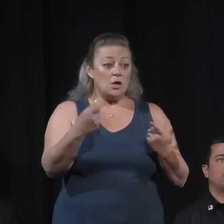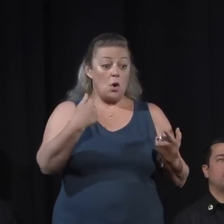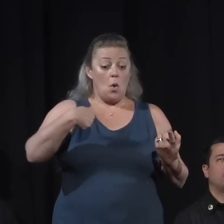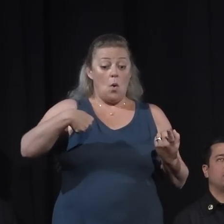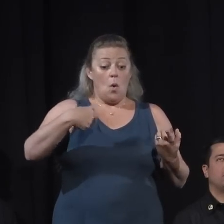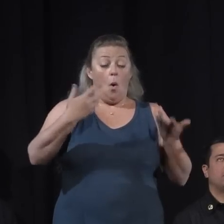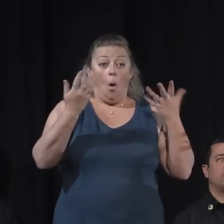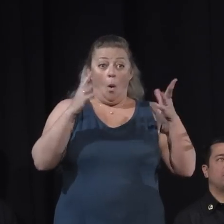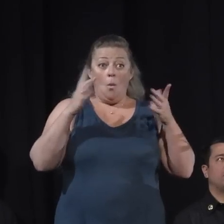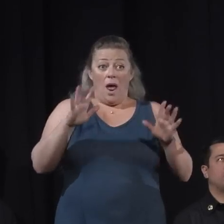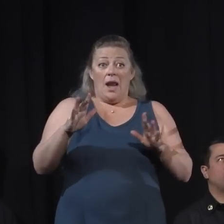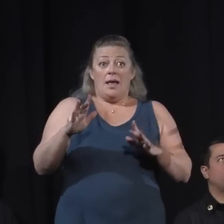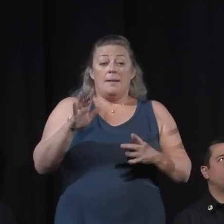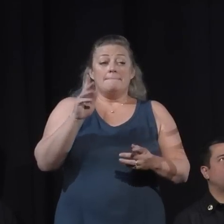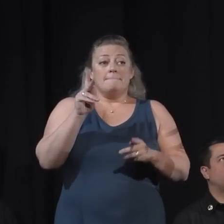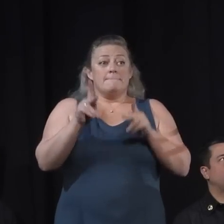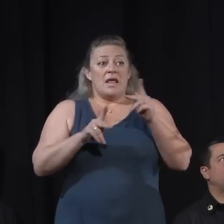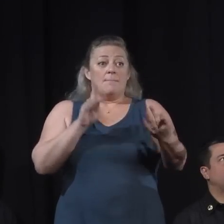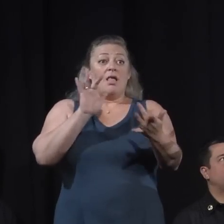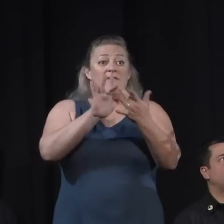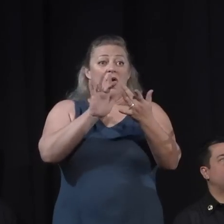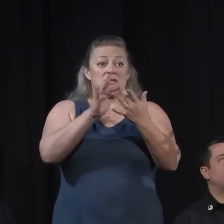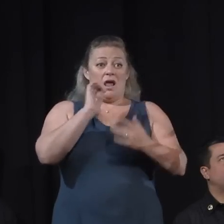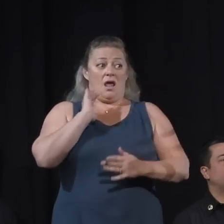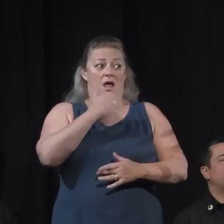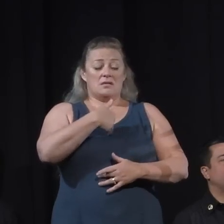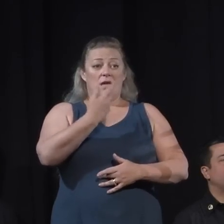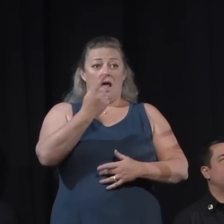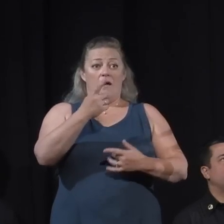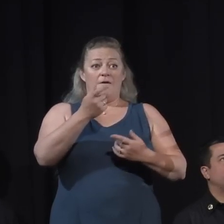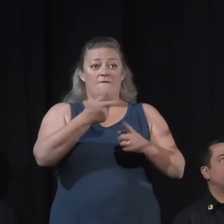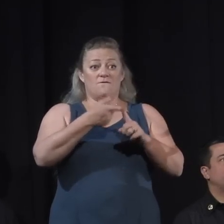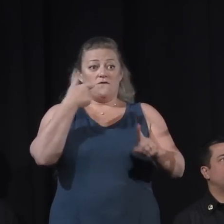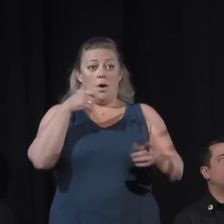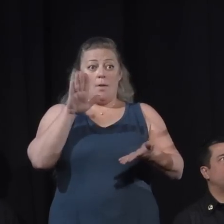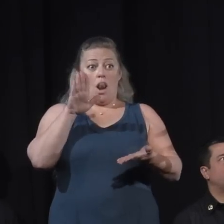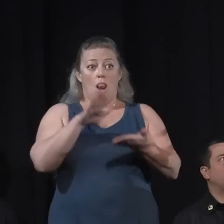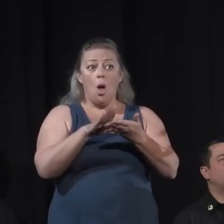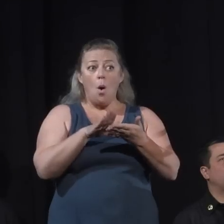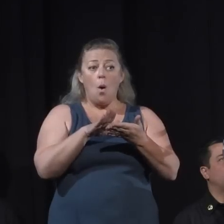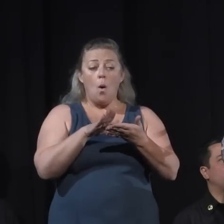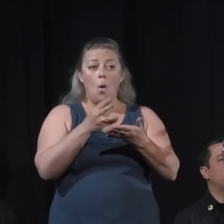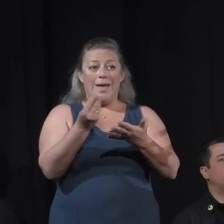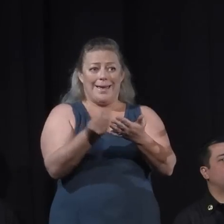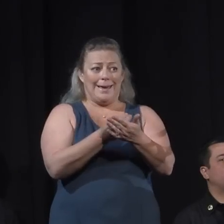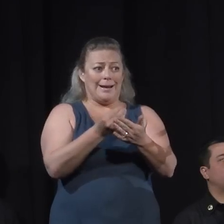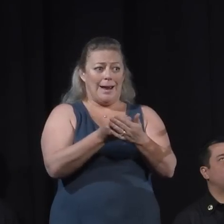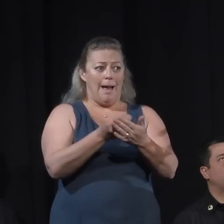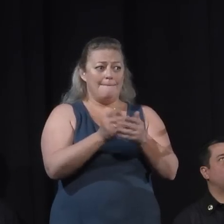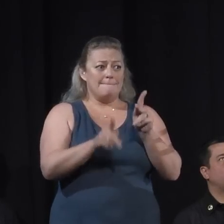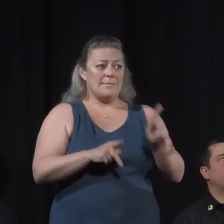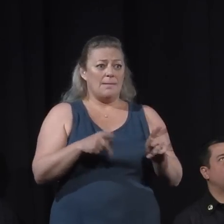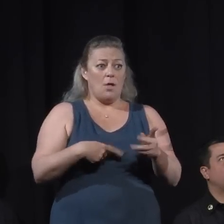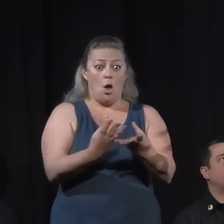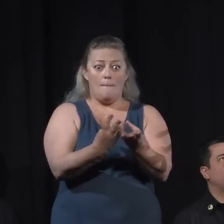by a number of low-income people who have been burned out. And they